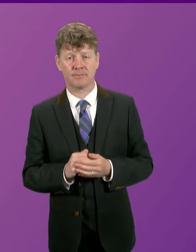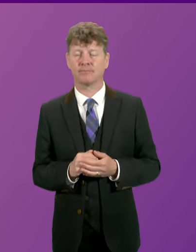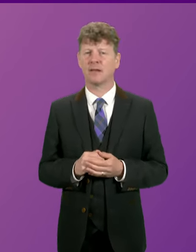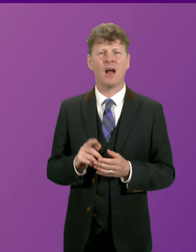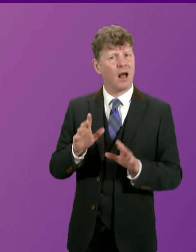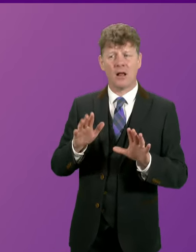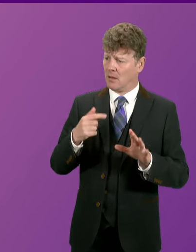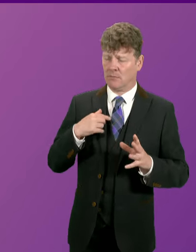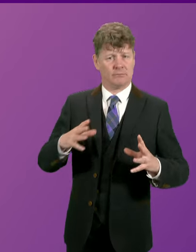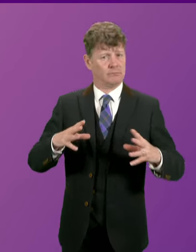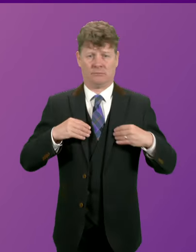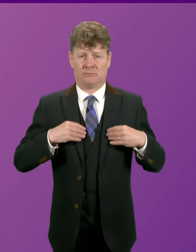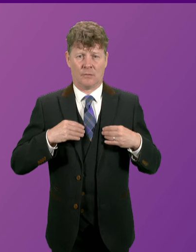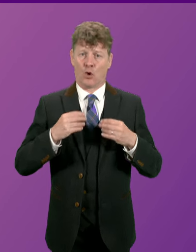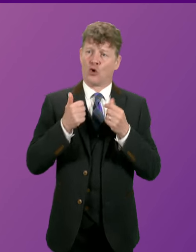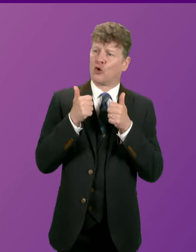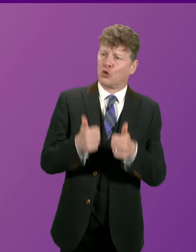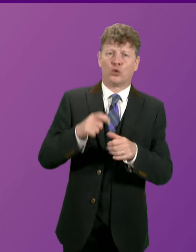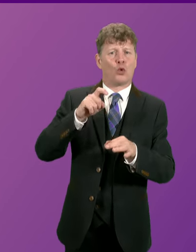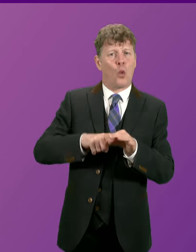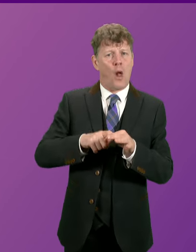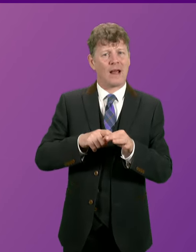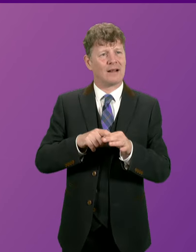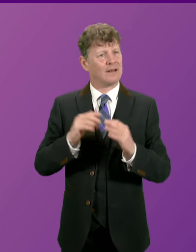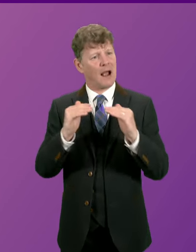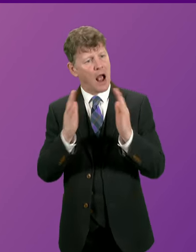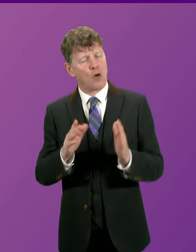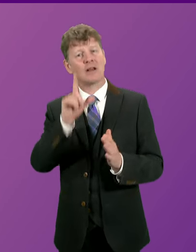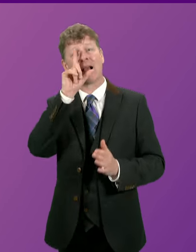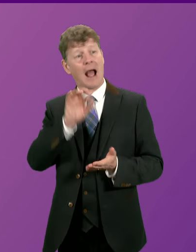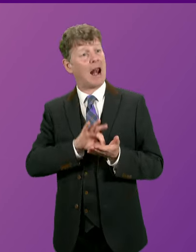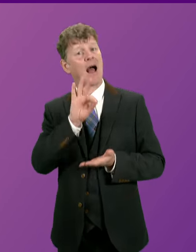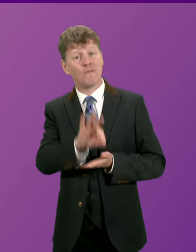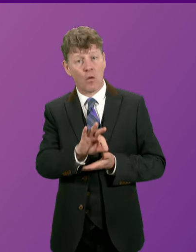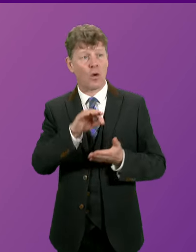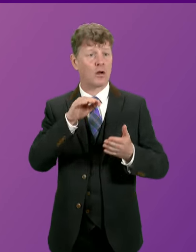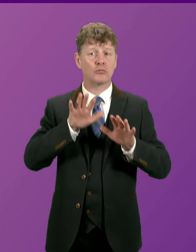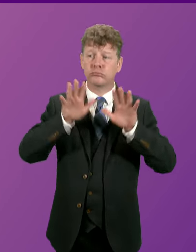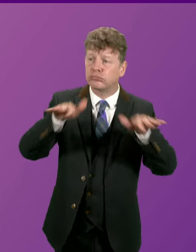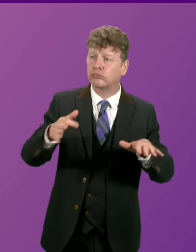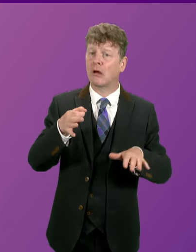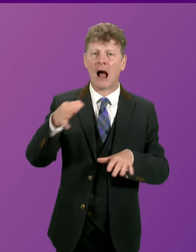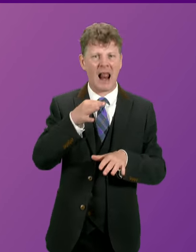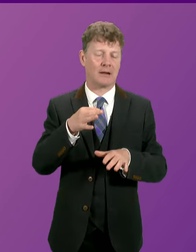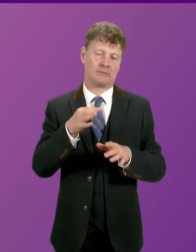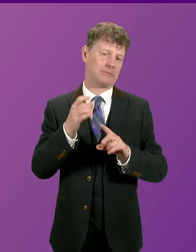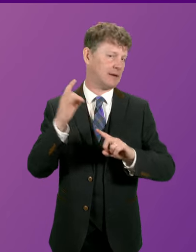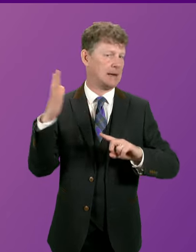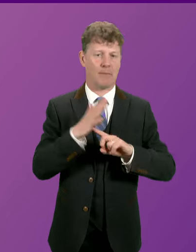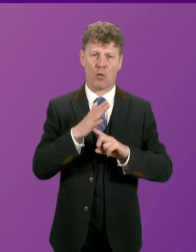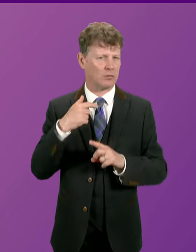importance of good quality affordable housing in rural and island communities to address some of the